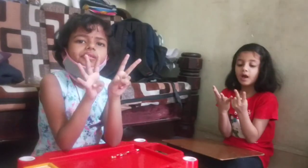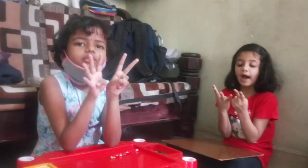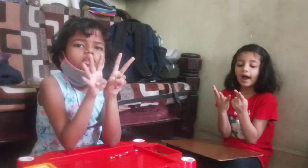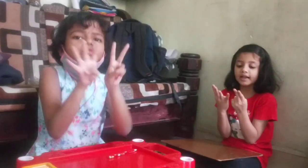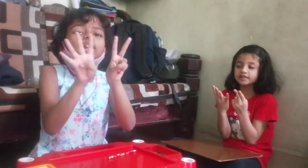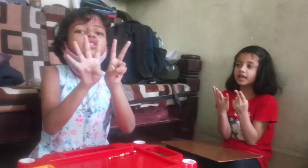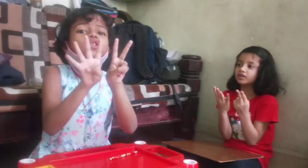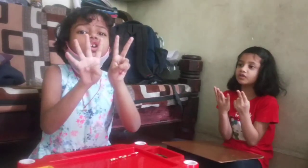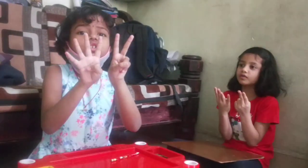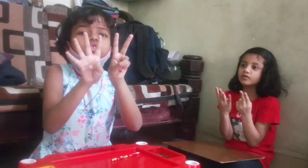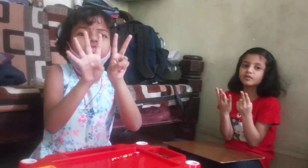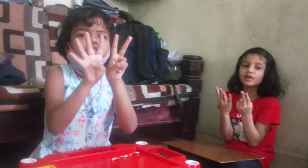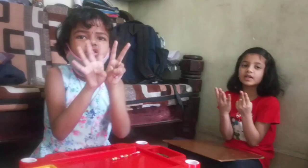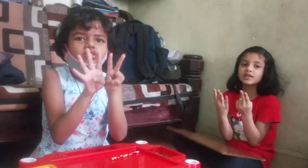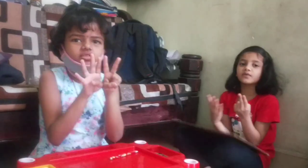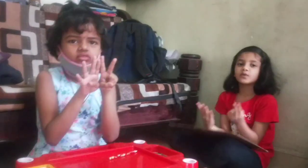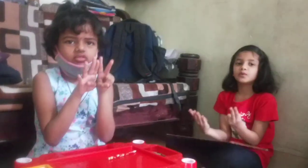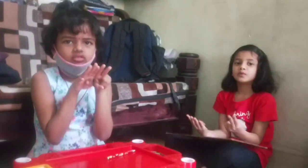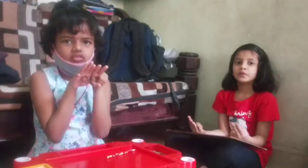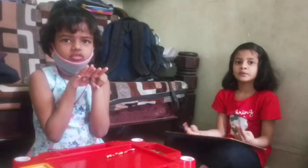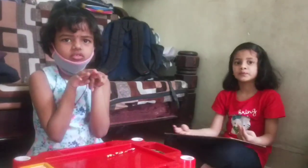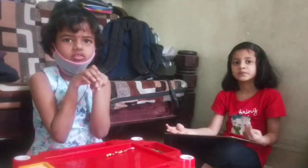Answer, 24, very good.